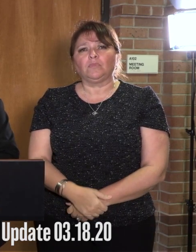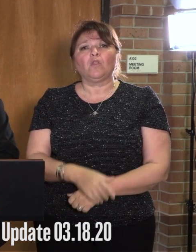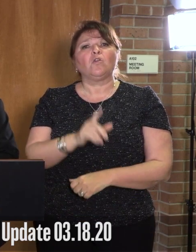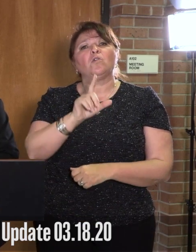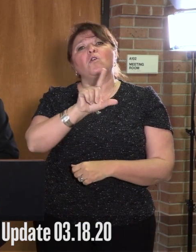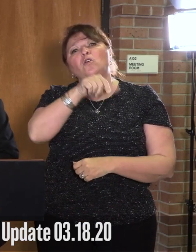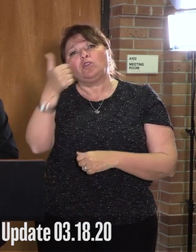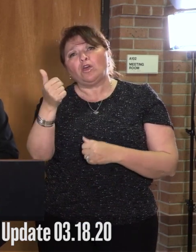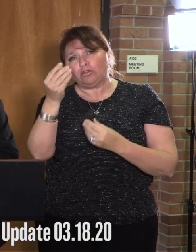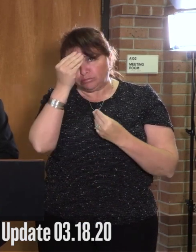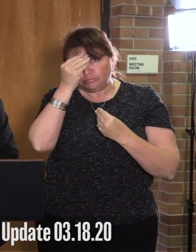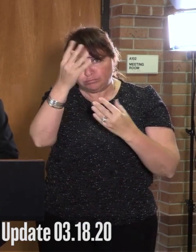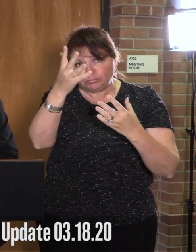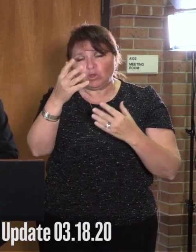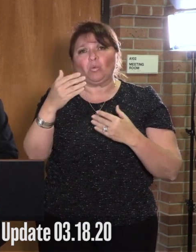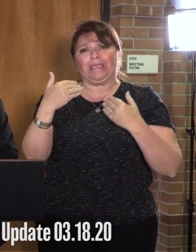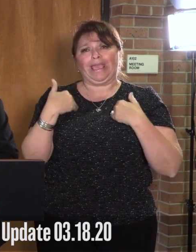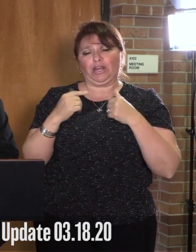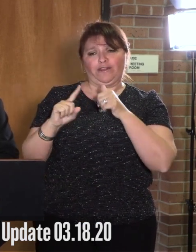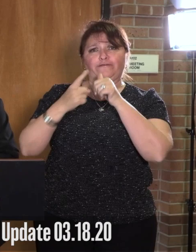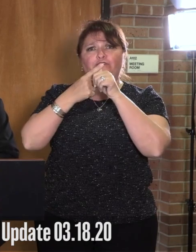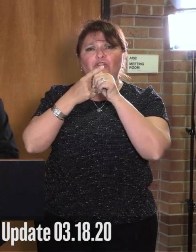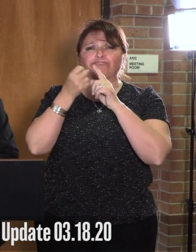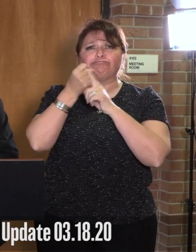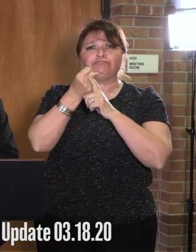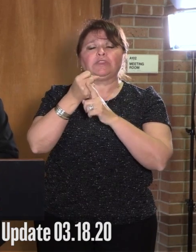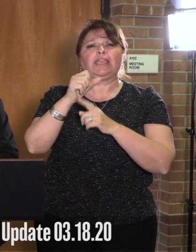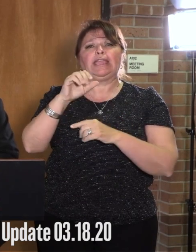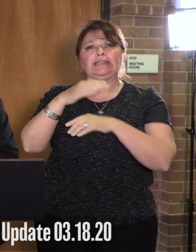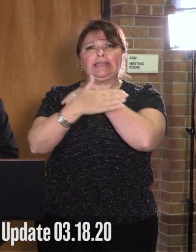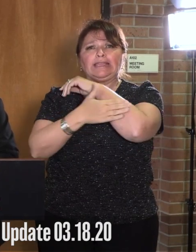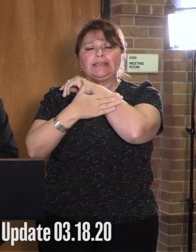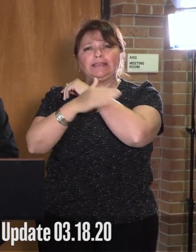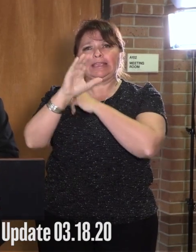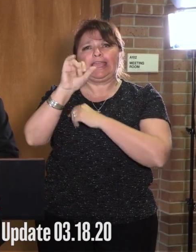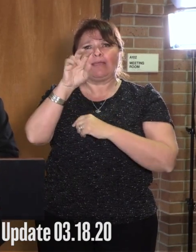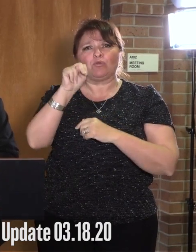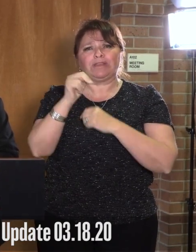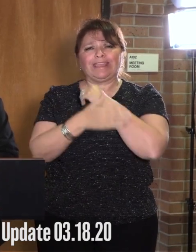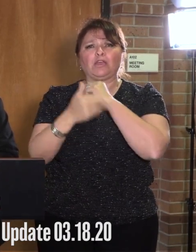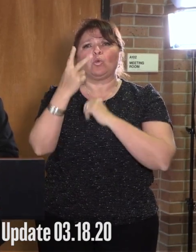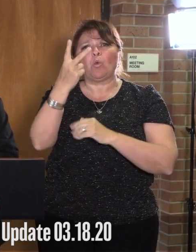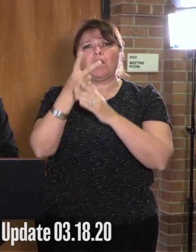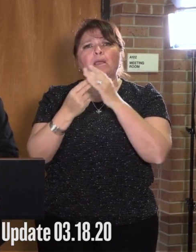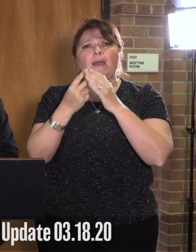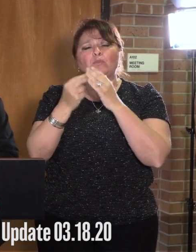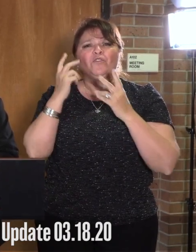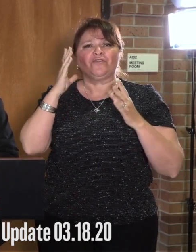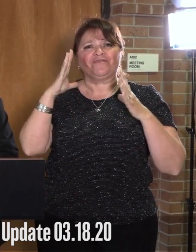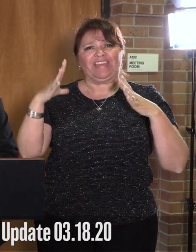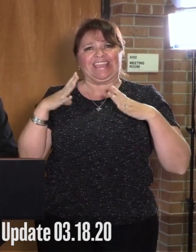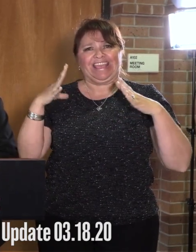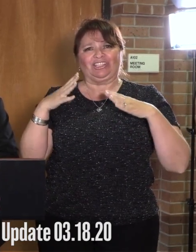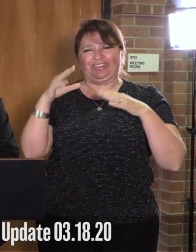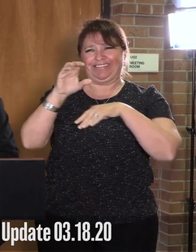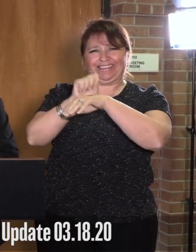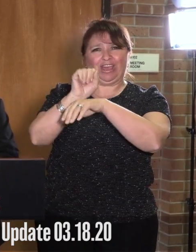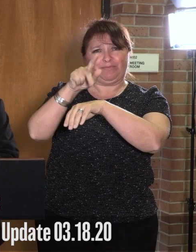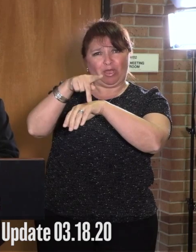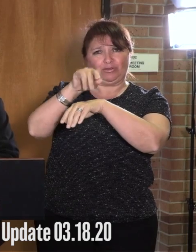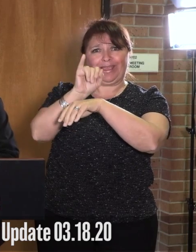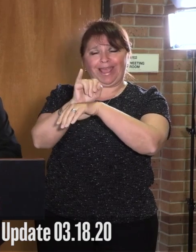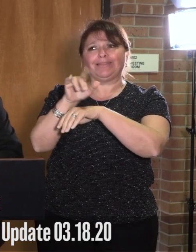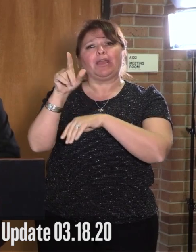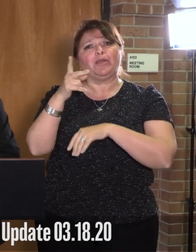Another update. We did have our first confirmed cases in Cameron County. It was a couple who was vacationing on South Padre Island. They